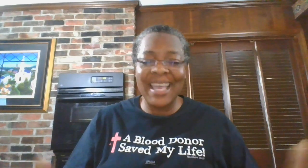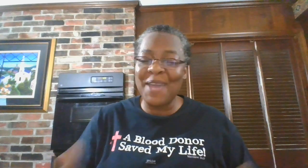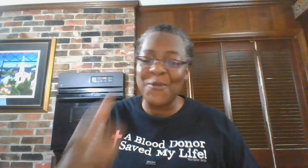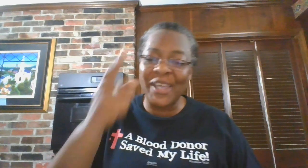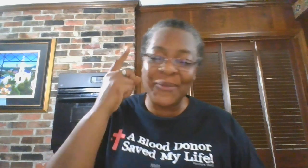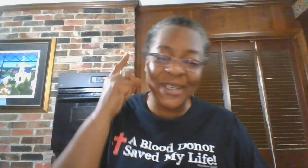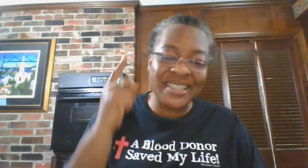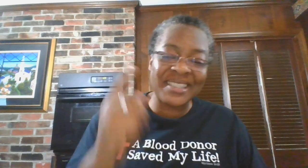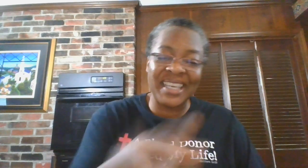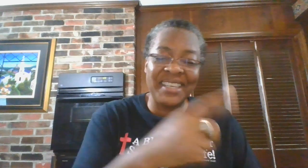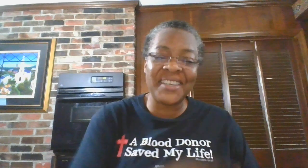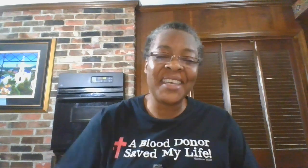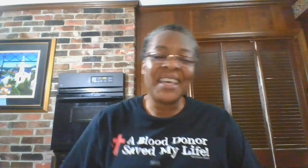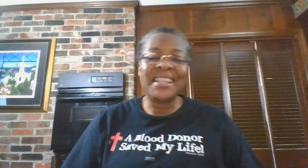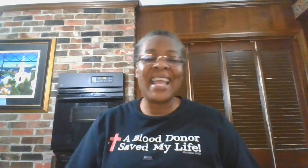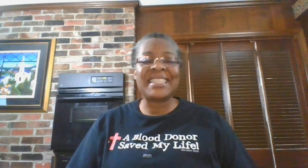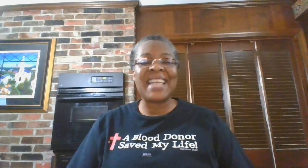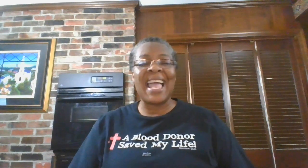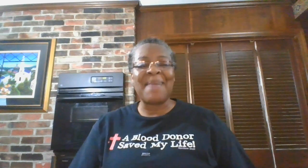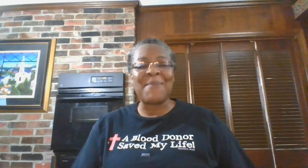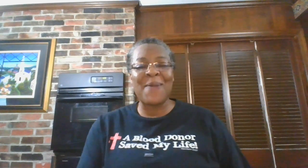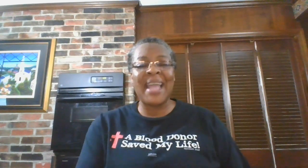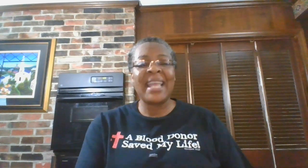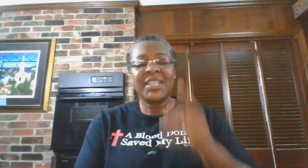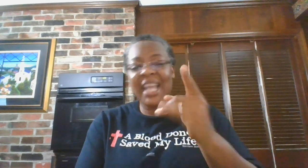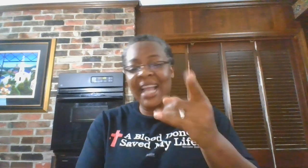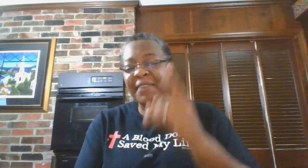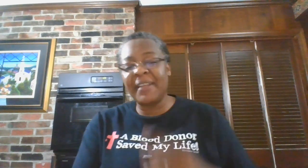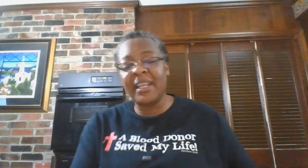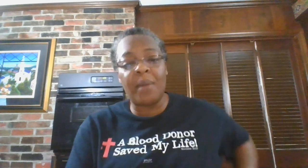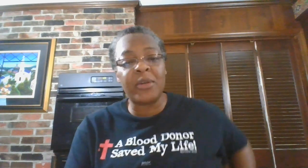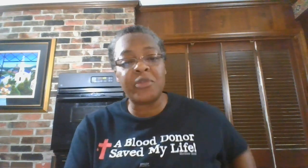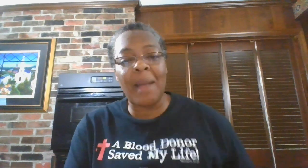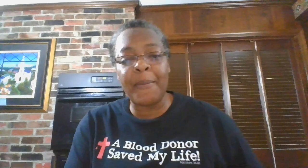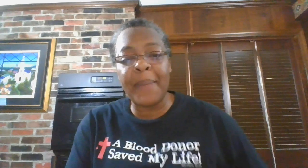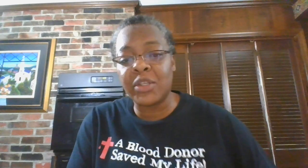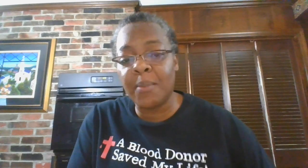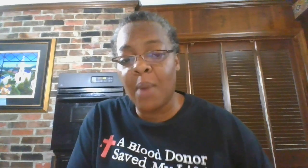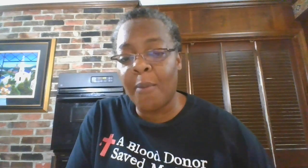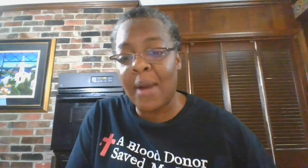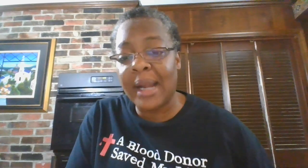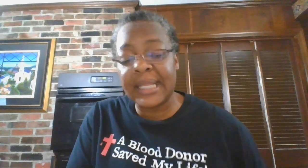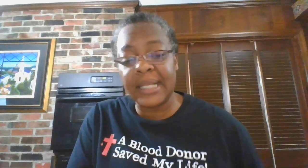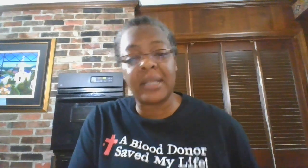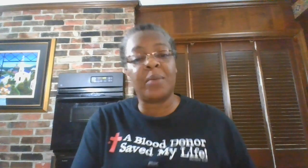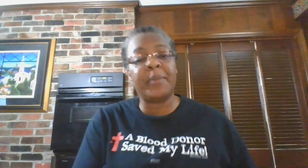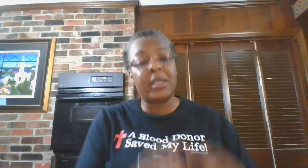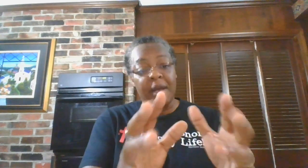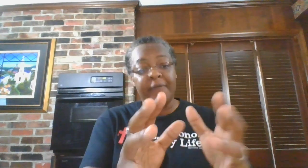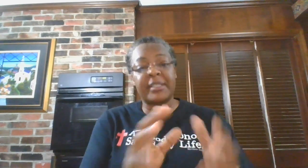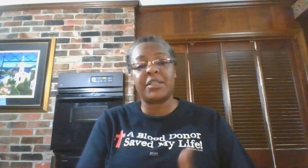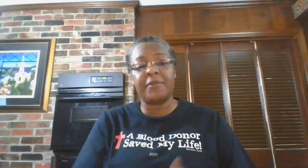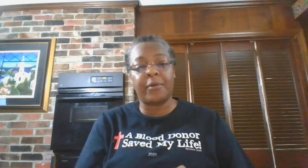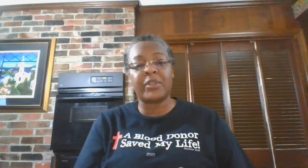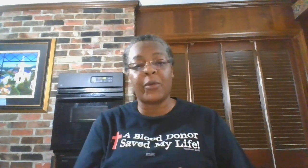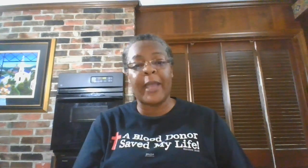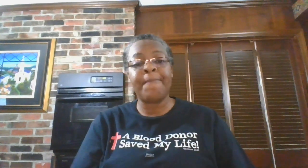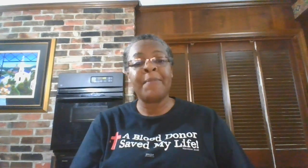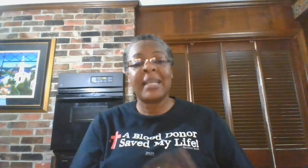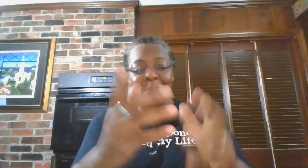And we will see you next time. All right. Check out the video I'm going to drop about Jamal Bryant. I think that's going to be good conversation for us. Okay. God